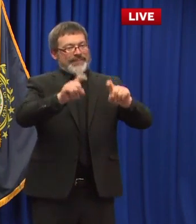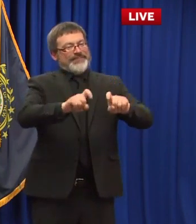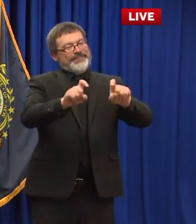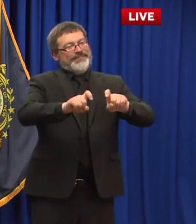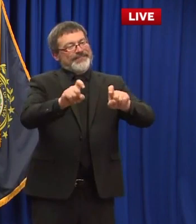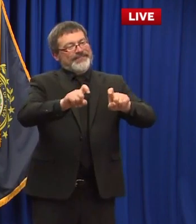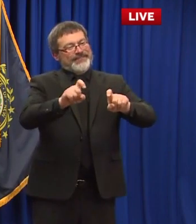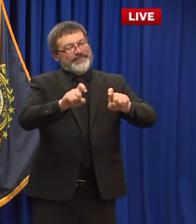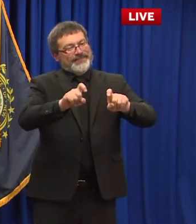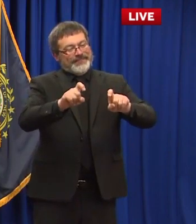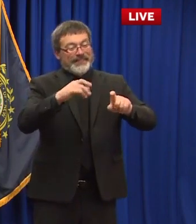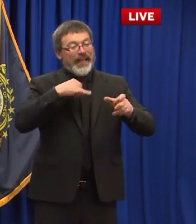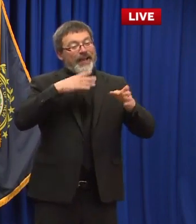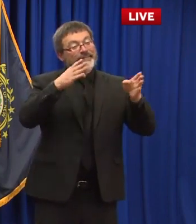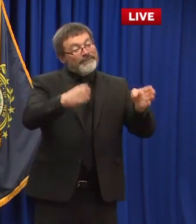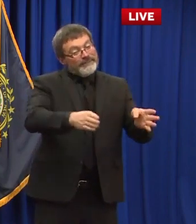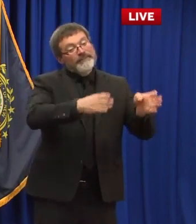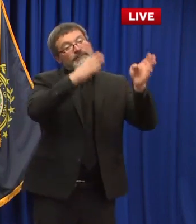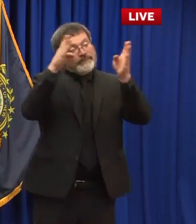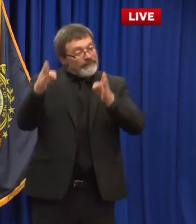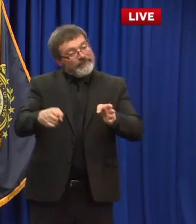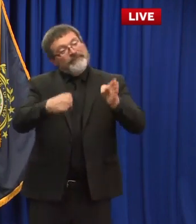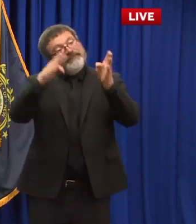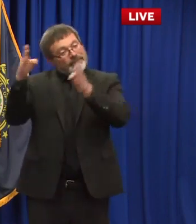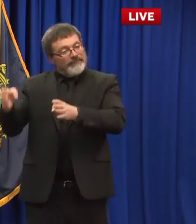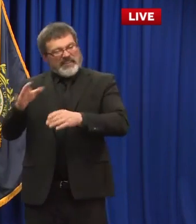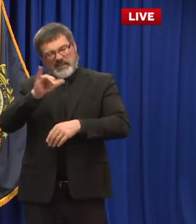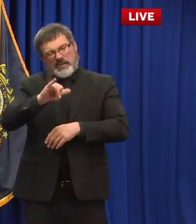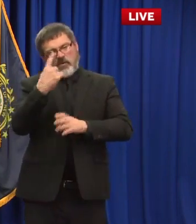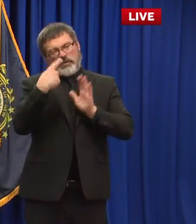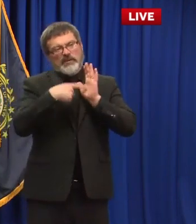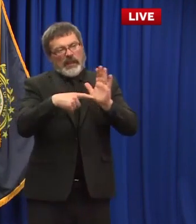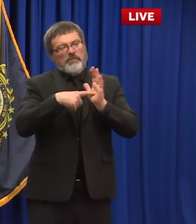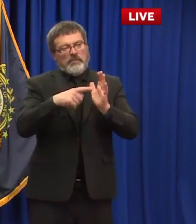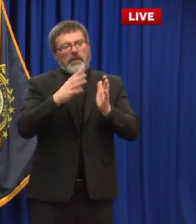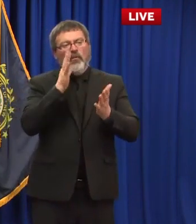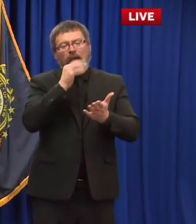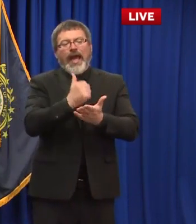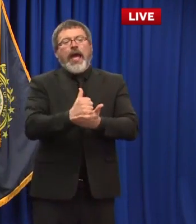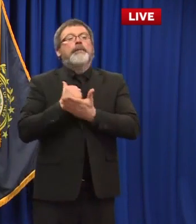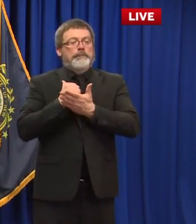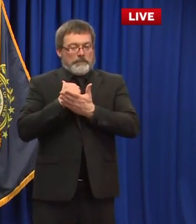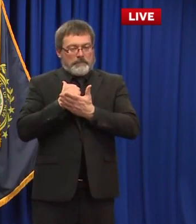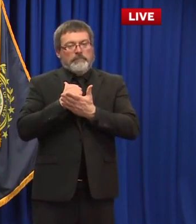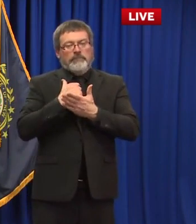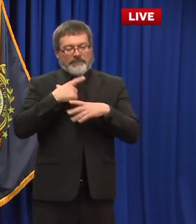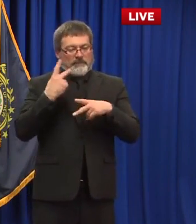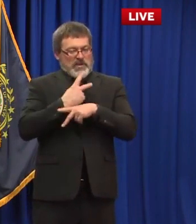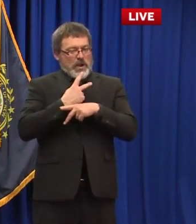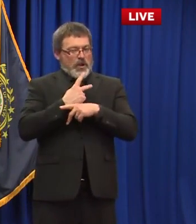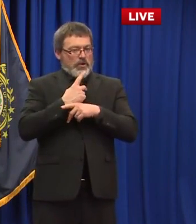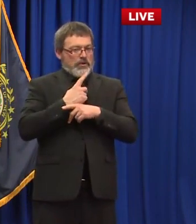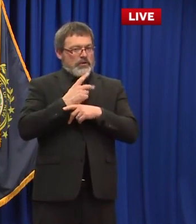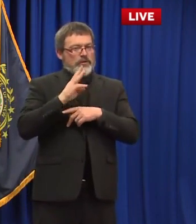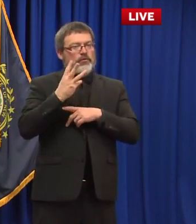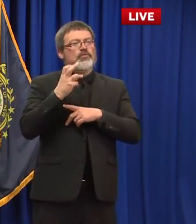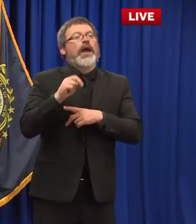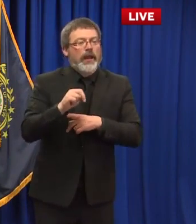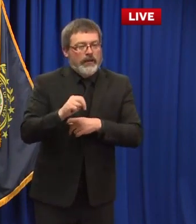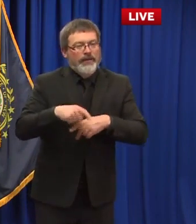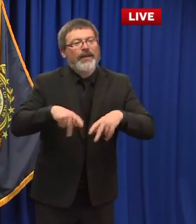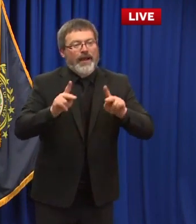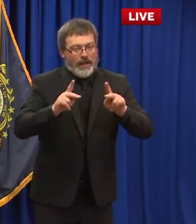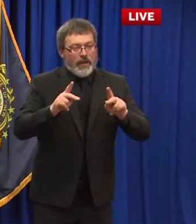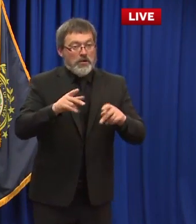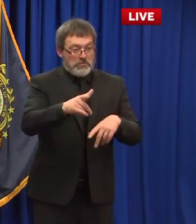testing of those facilities so we can constantly monitor who may be positive or negative i think we want to make sure that that is up and running and we have full capacity around